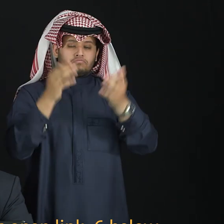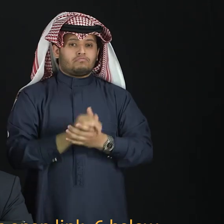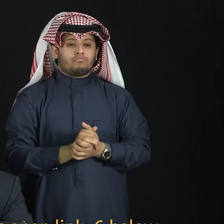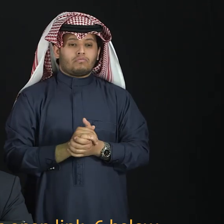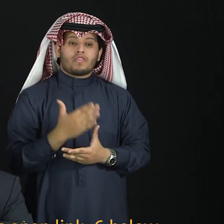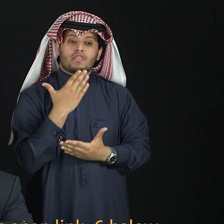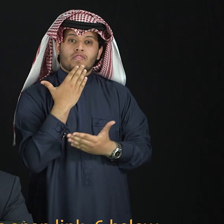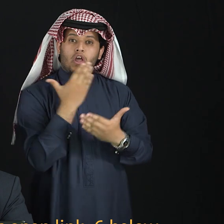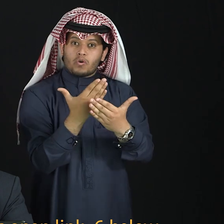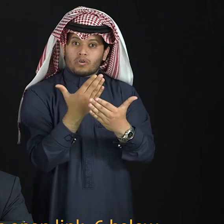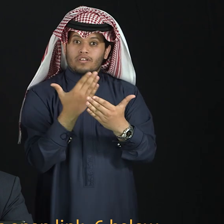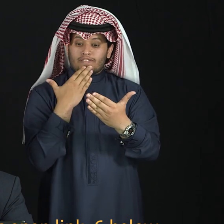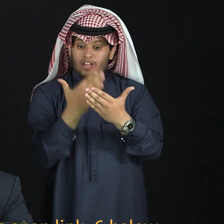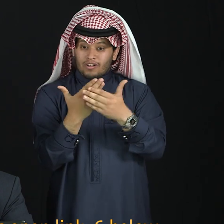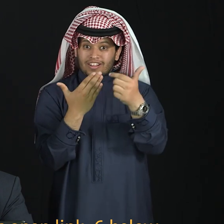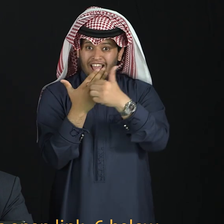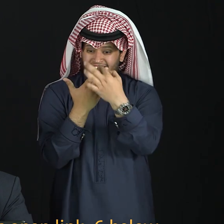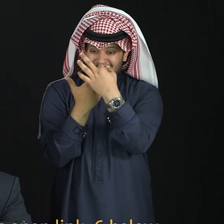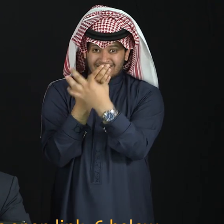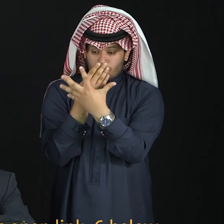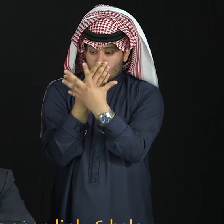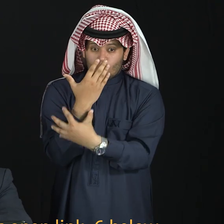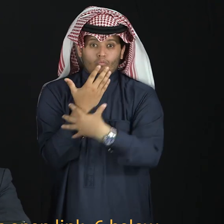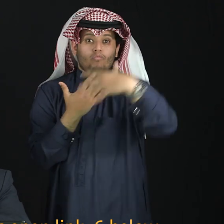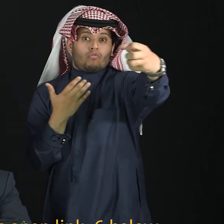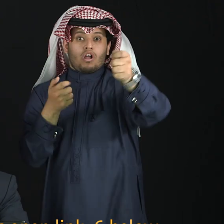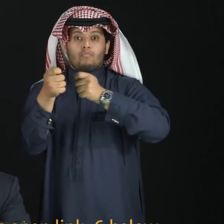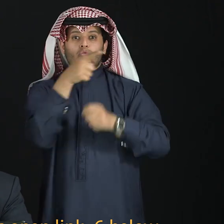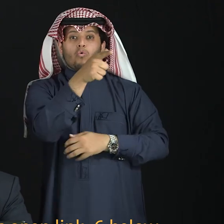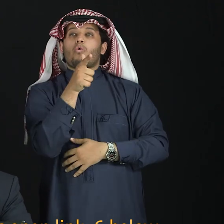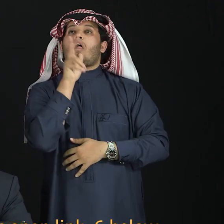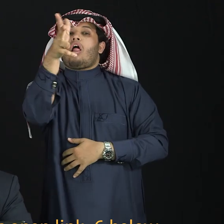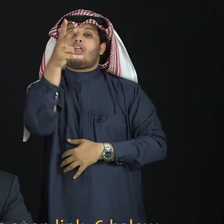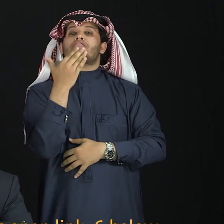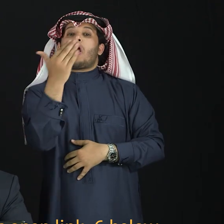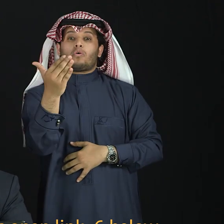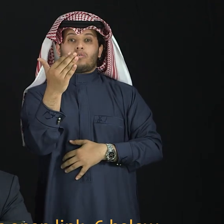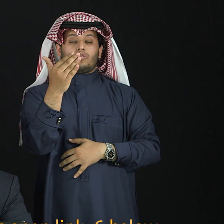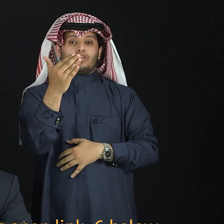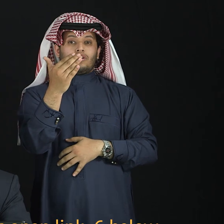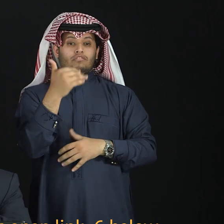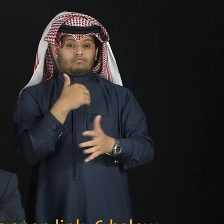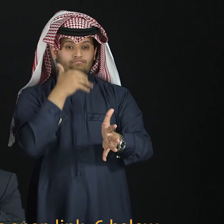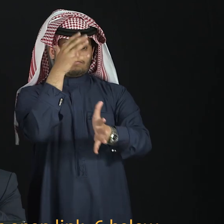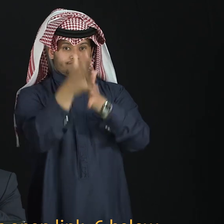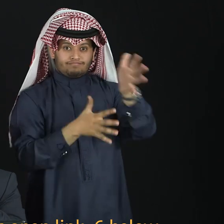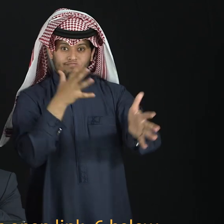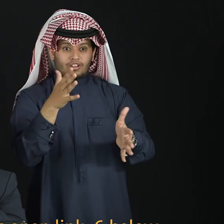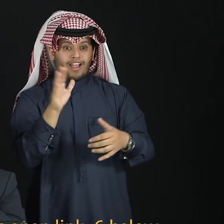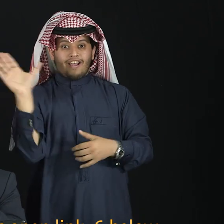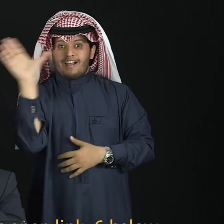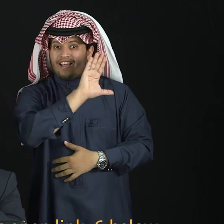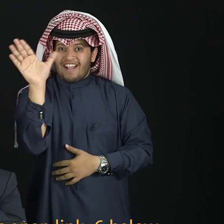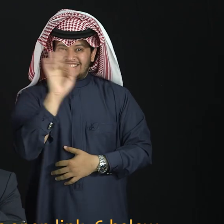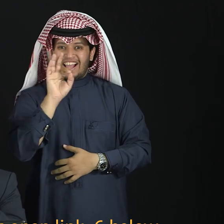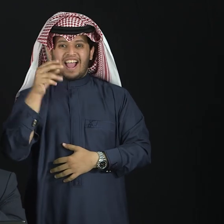Washington invented gloves to translate ASL into text or speech. Indeed, they put sensors in